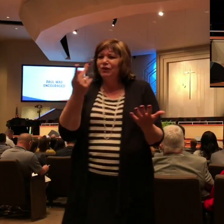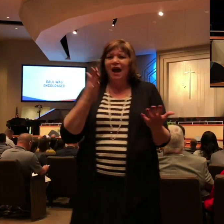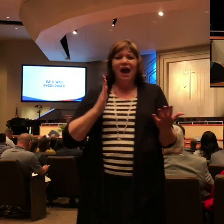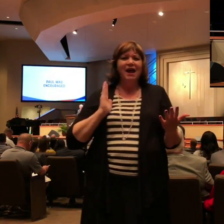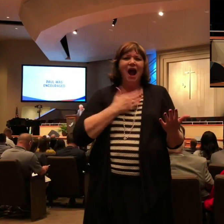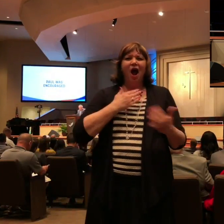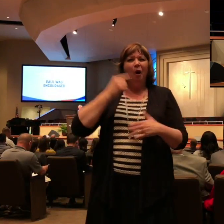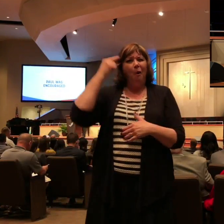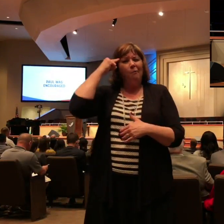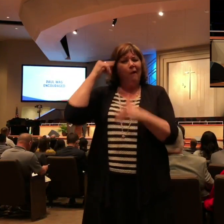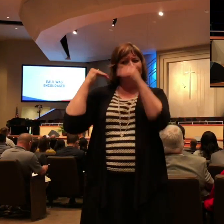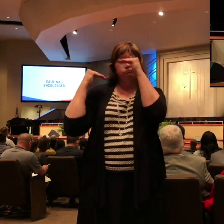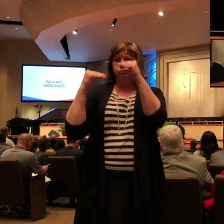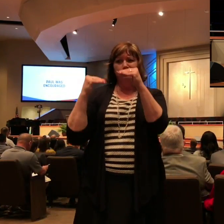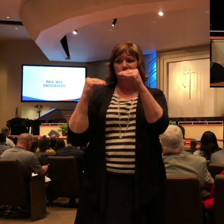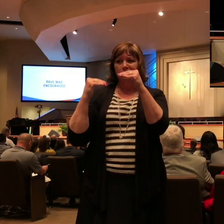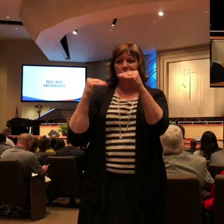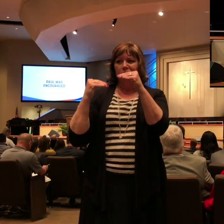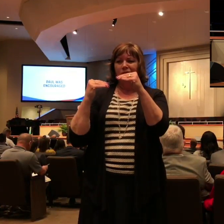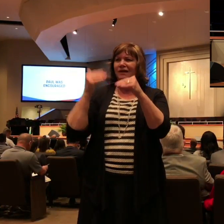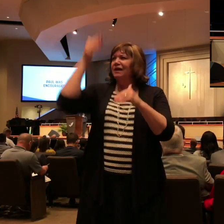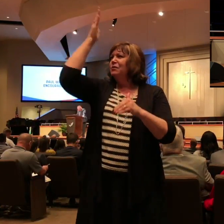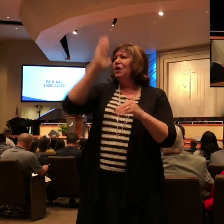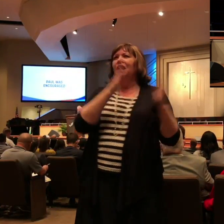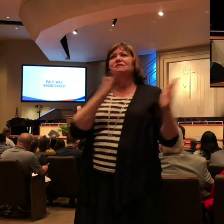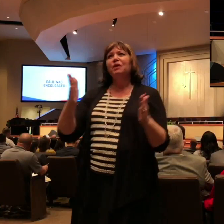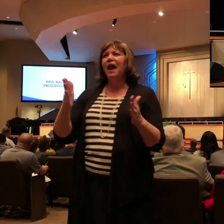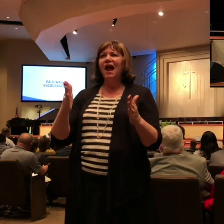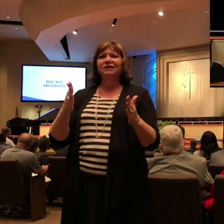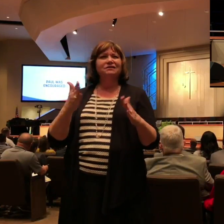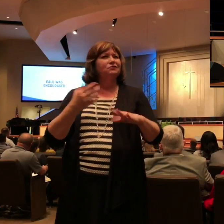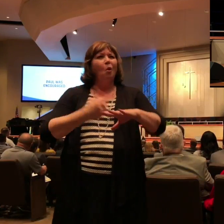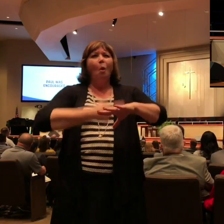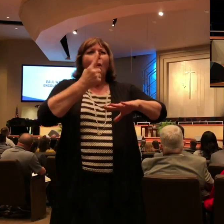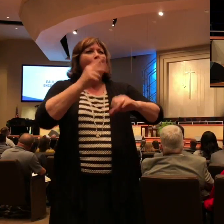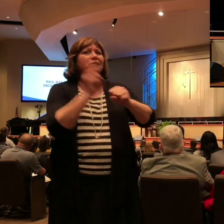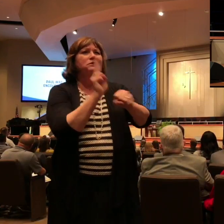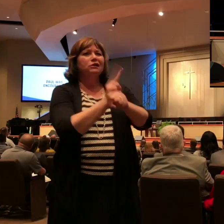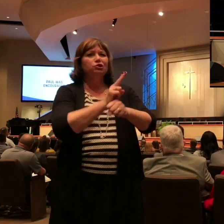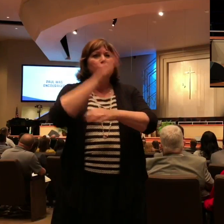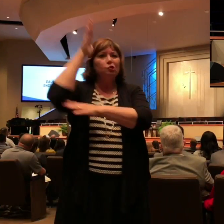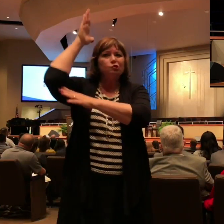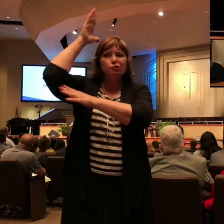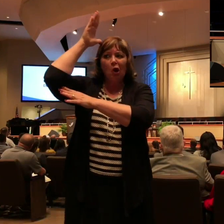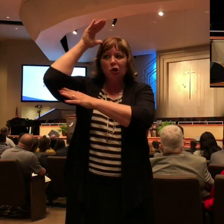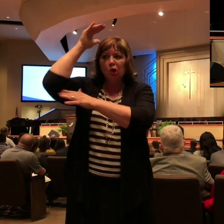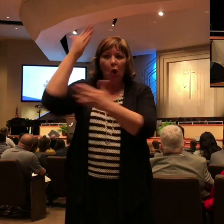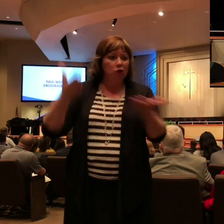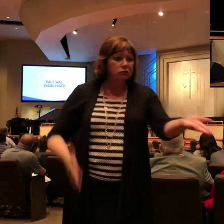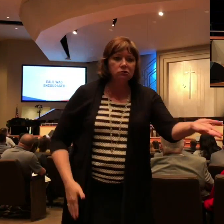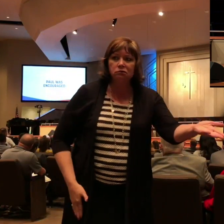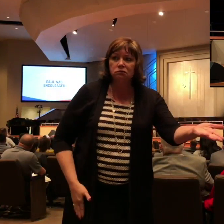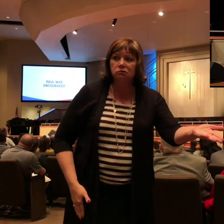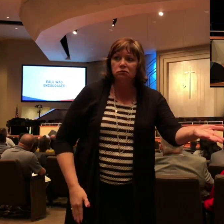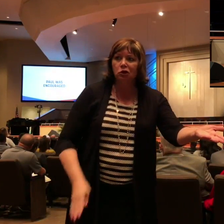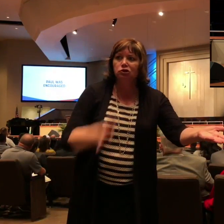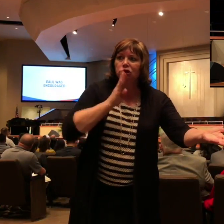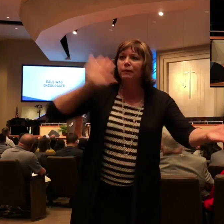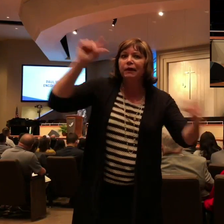message? Probably not, but God did. Would we have called Caiaphas a prophet? Probably not, but God did. Remembering Jonah's